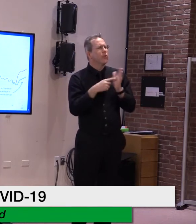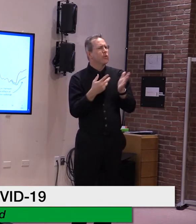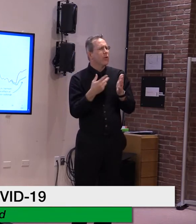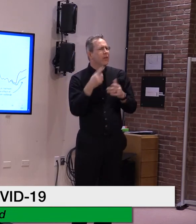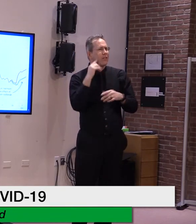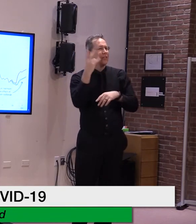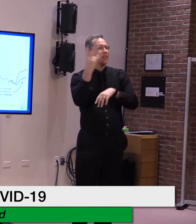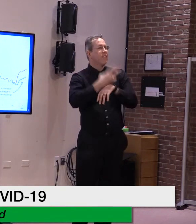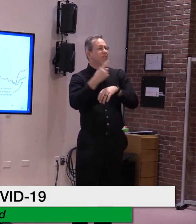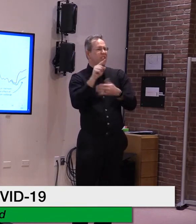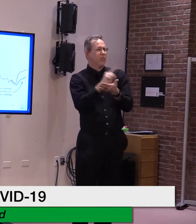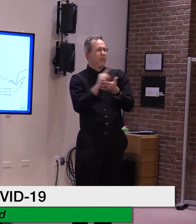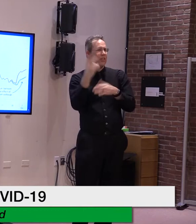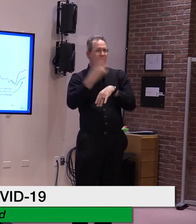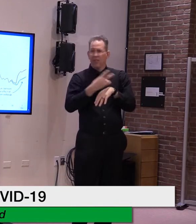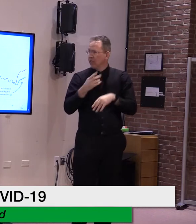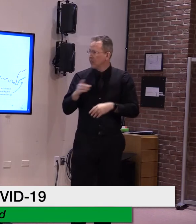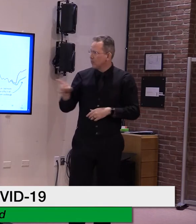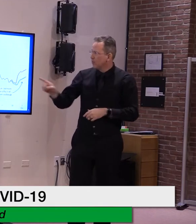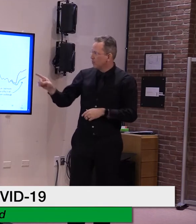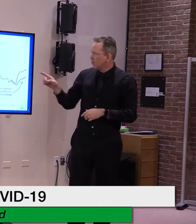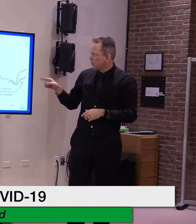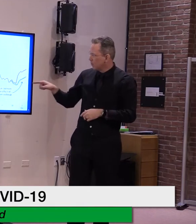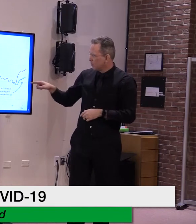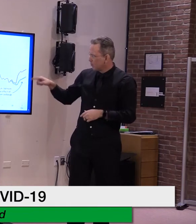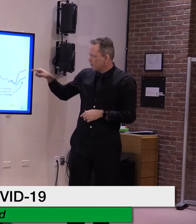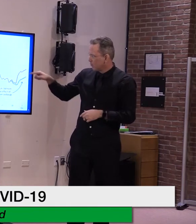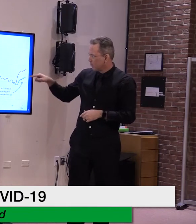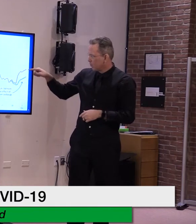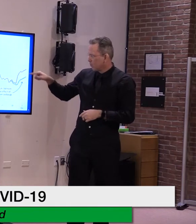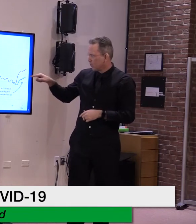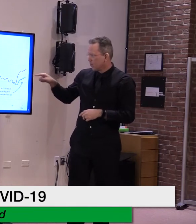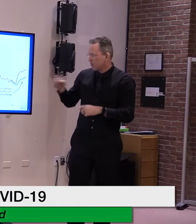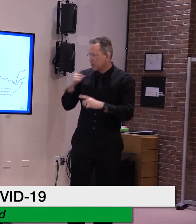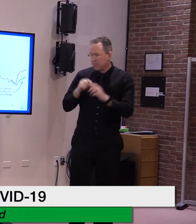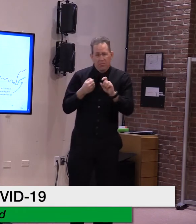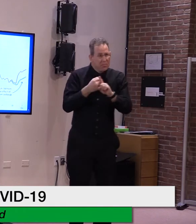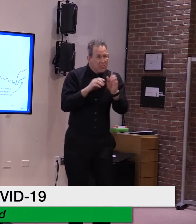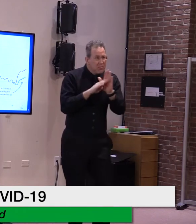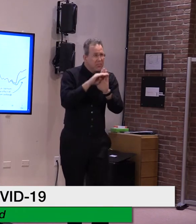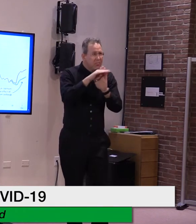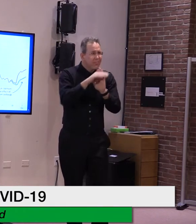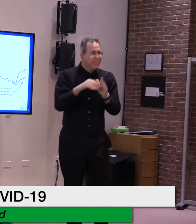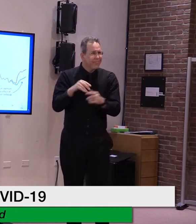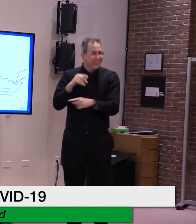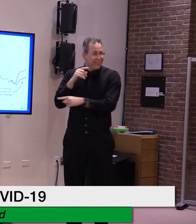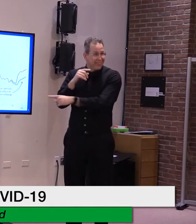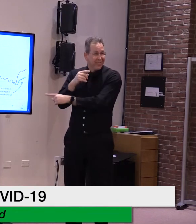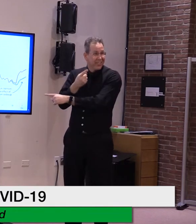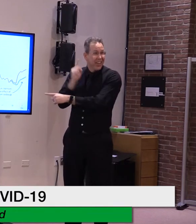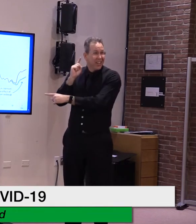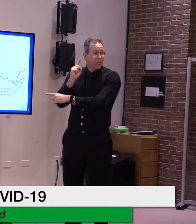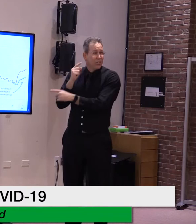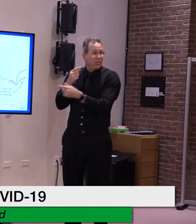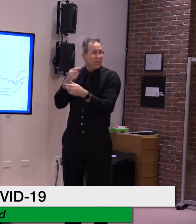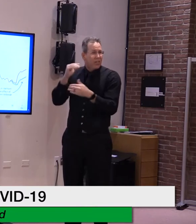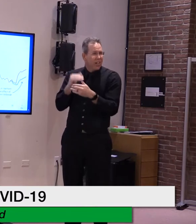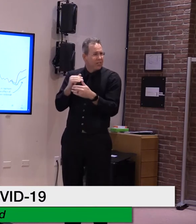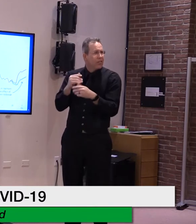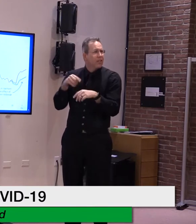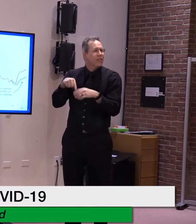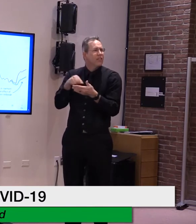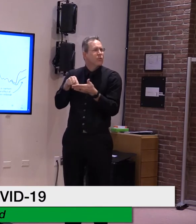A week ago, we were averaging under 100 cases. Today, we're averaging just over 130 cases per day.